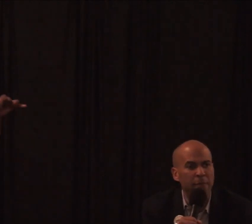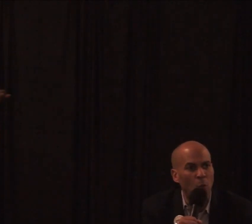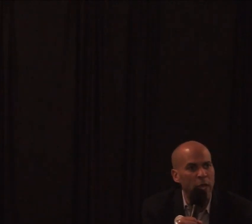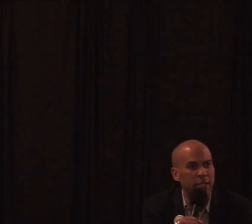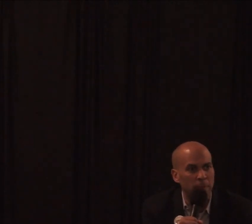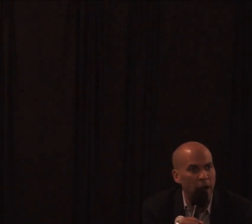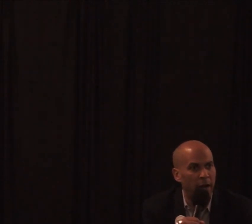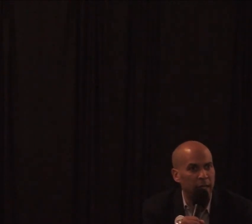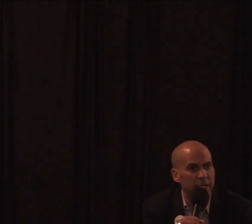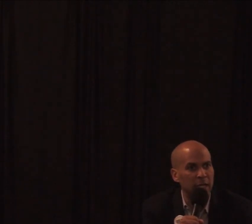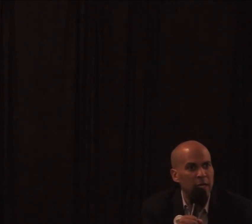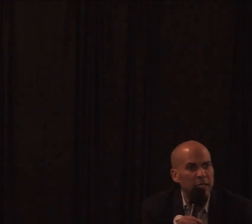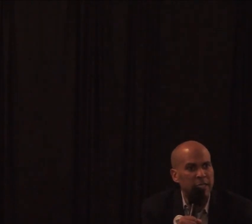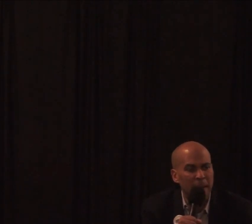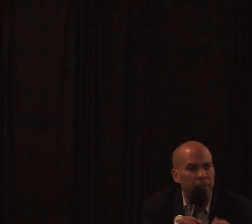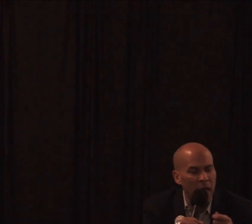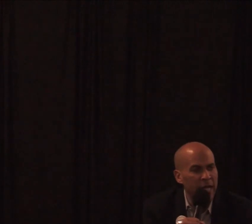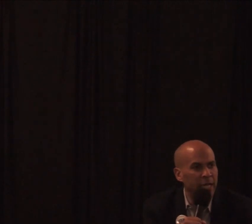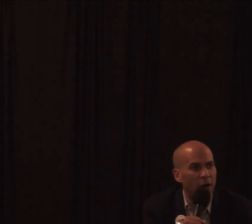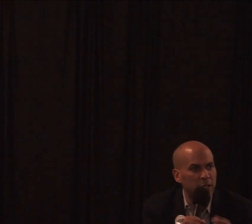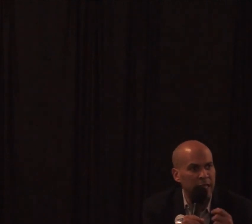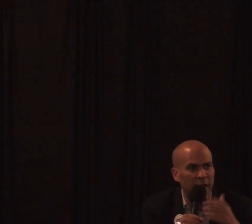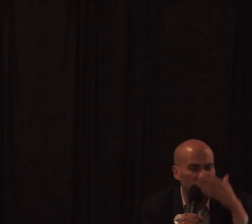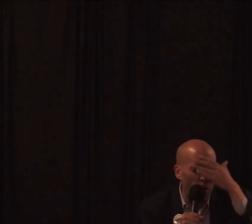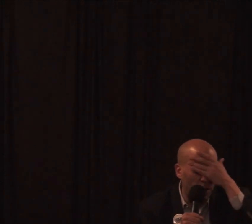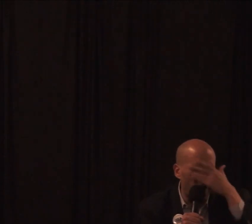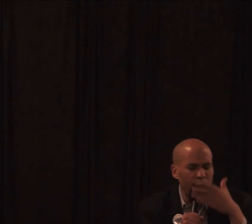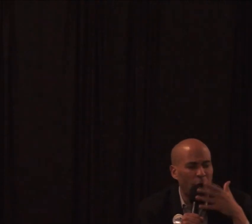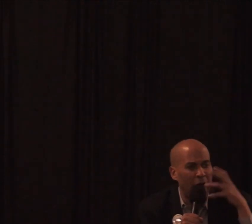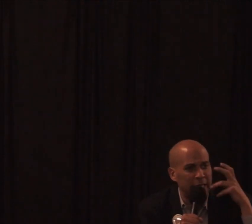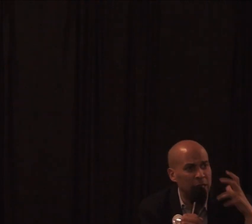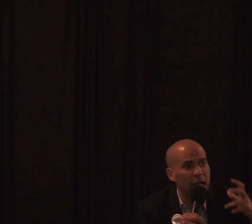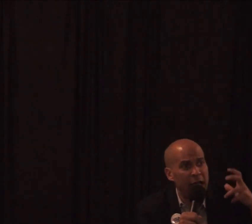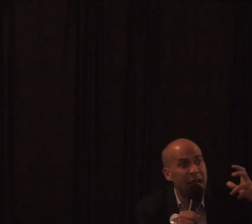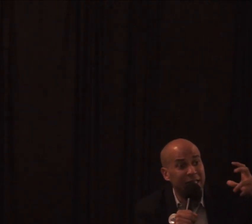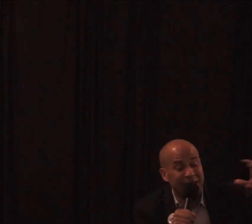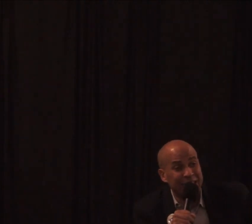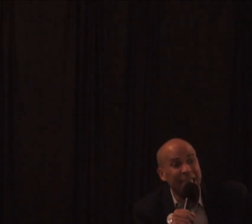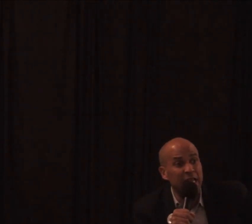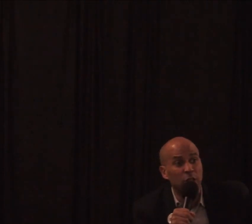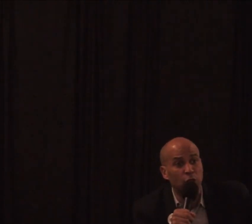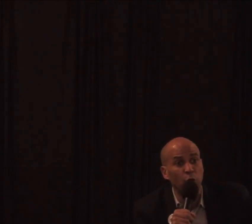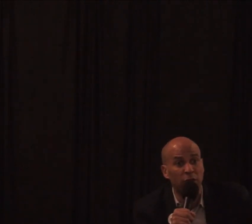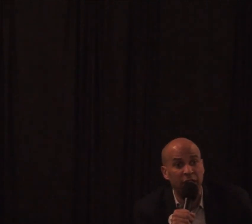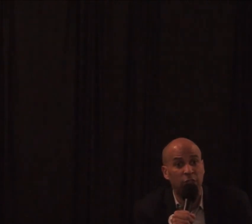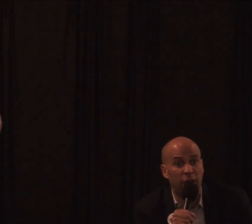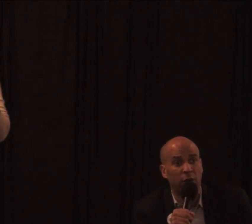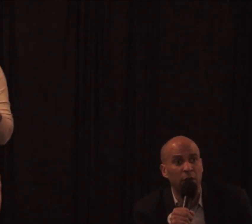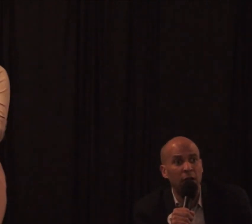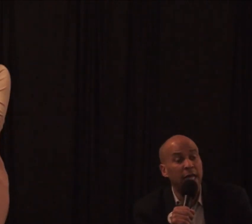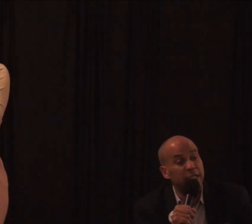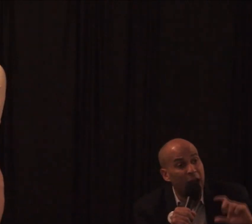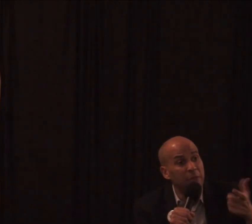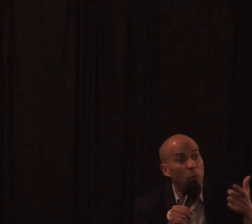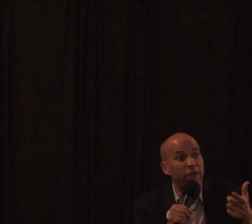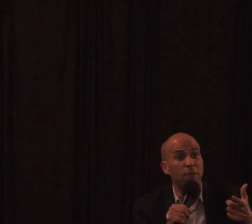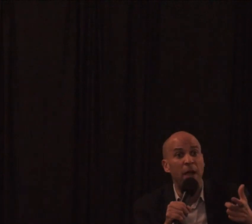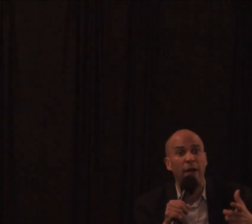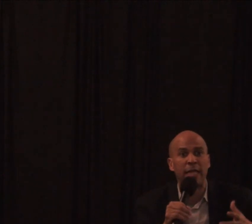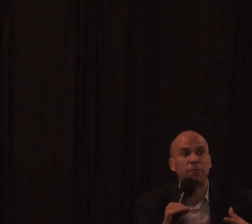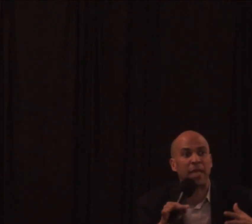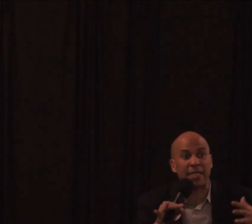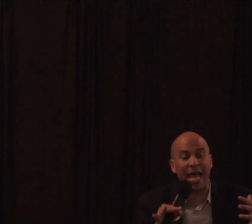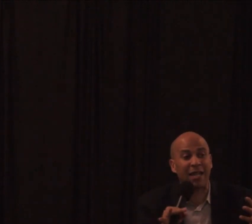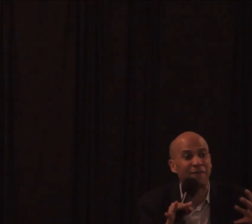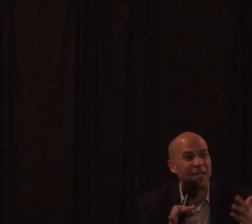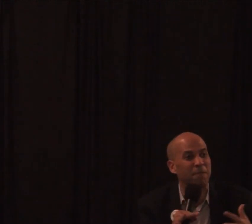It's time that we as Americans stop blinding ourselves or covering our eyes and not seeing the truth of each other. It's time that we as